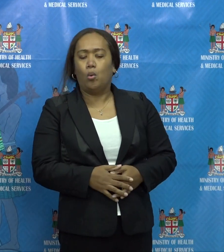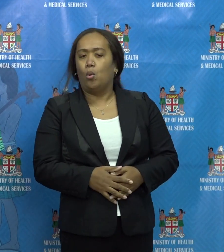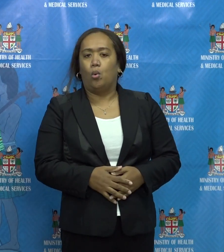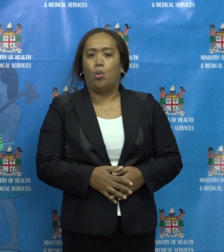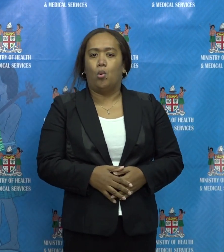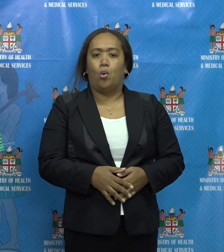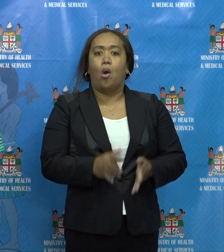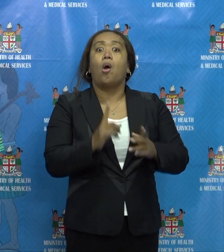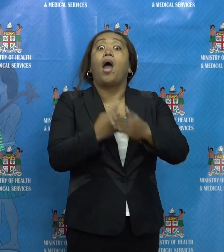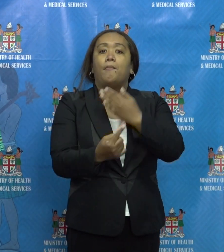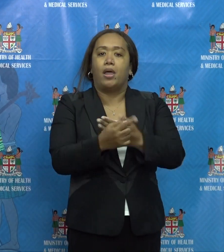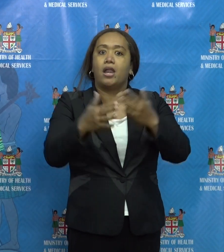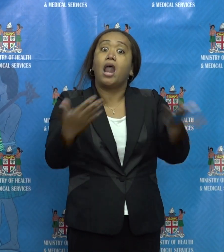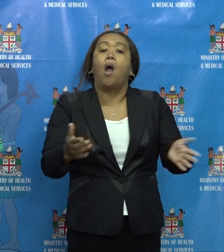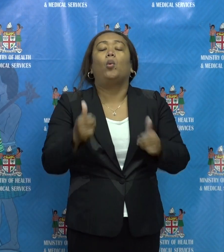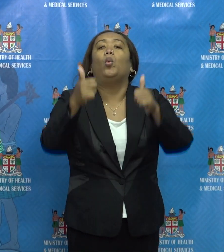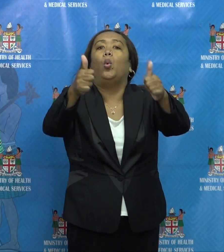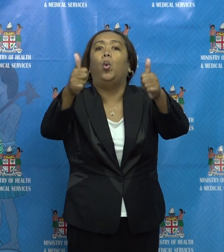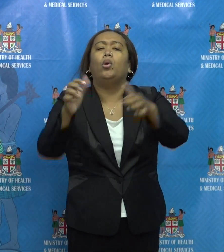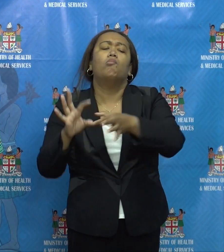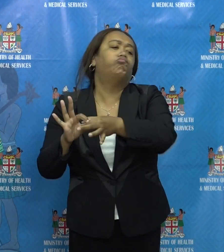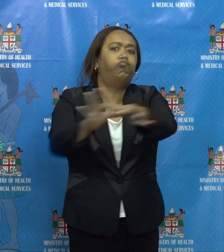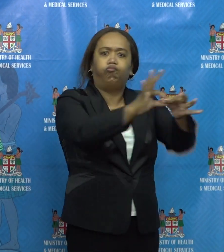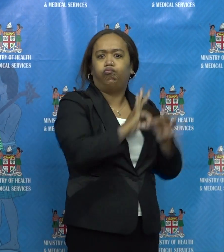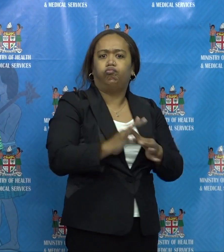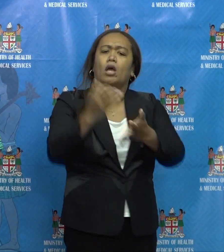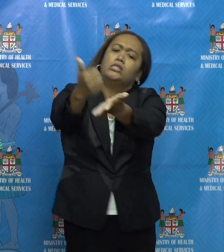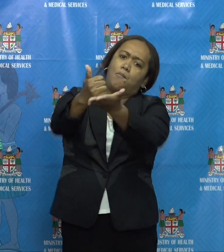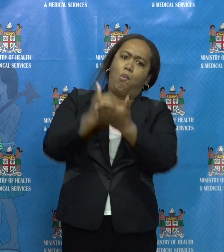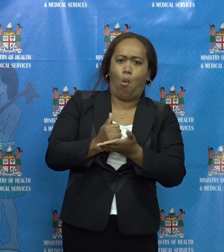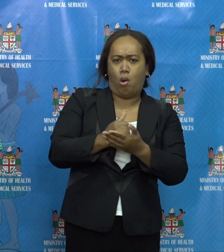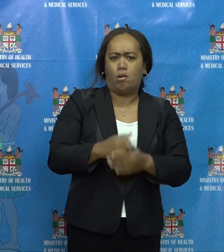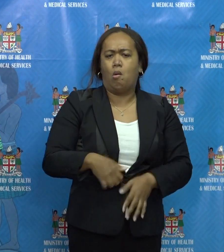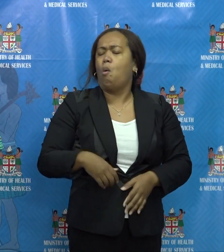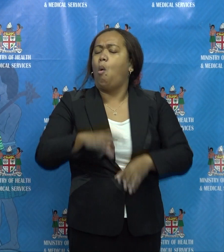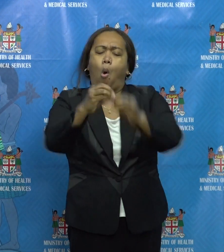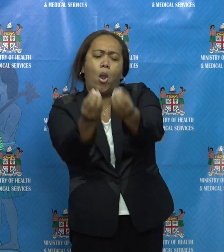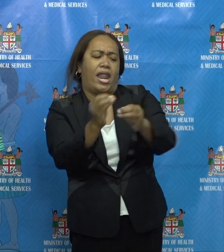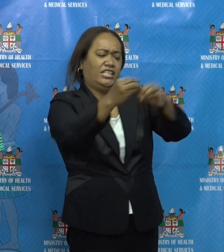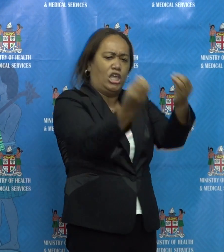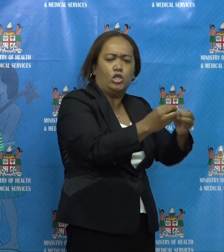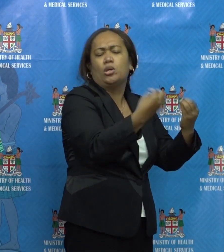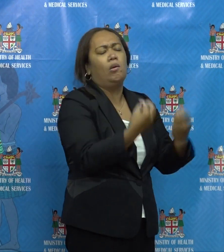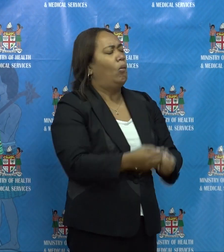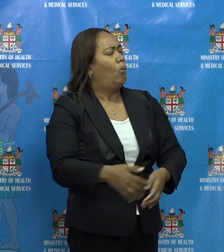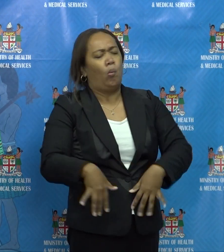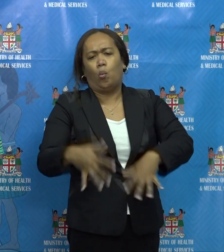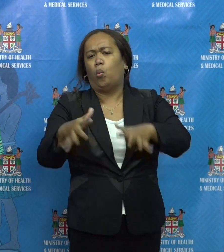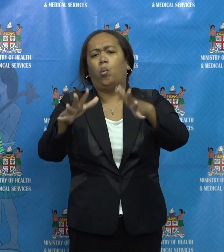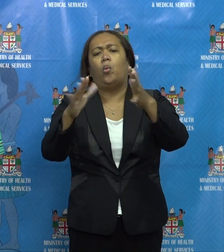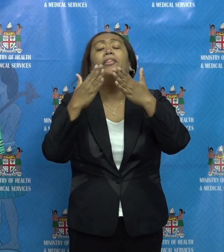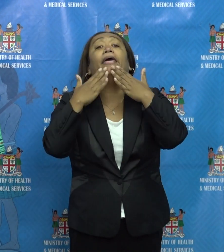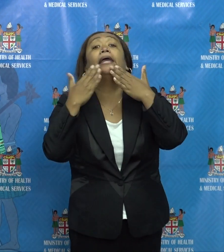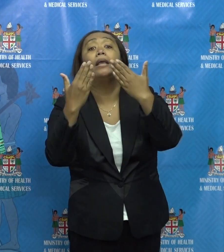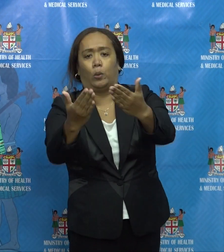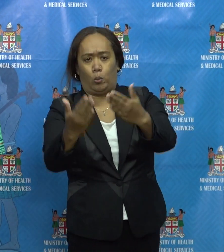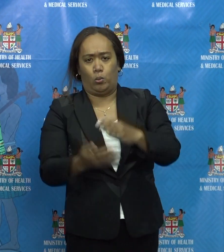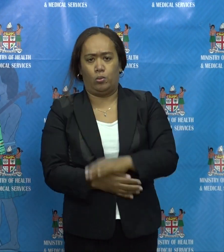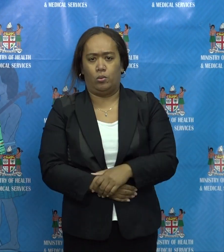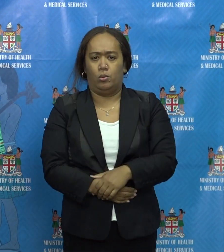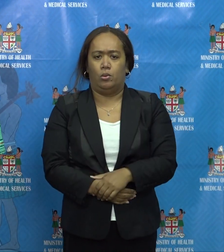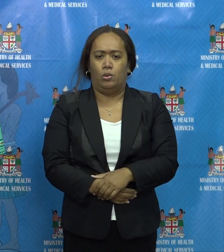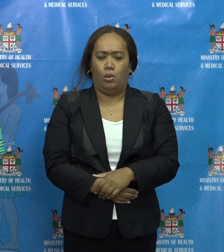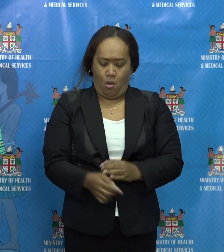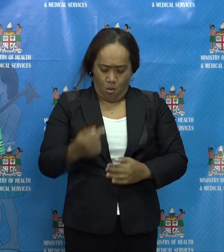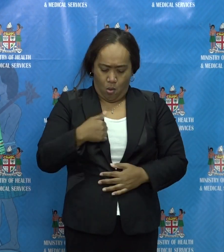-reaching support across government. I want to thank the agencies and the ministries who worked with us through the lockdown area in lockstep. I